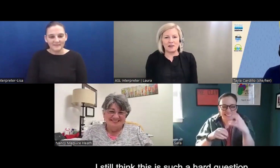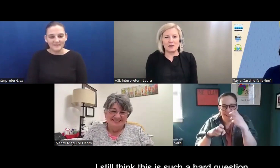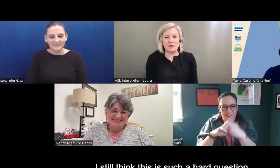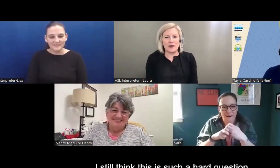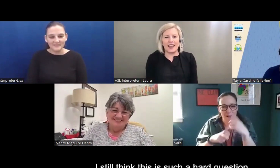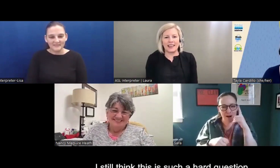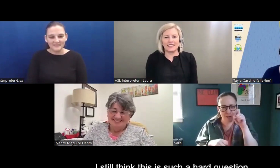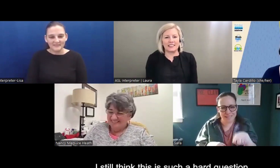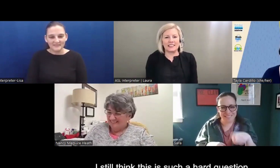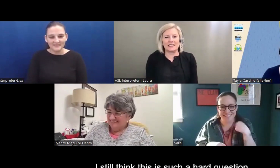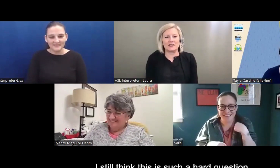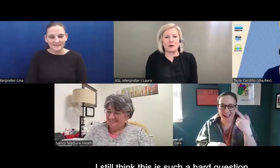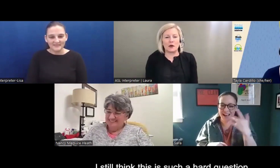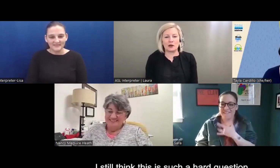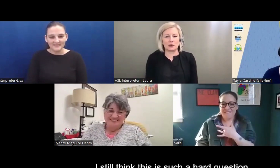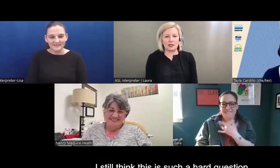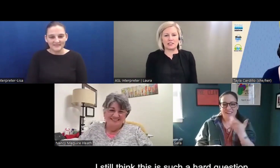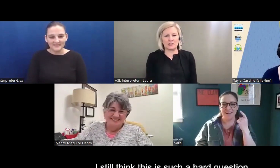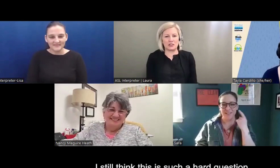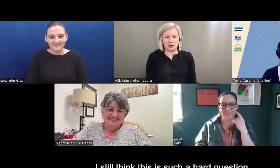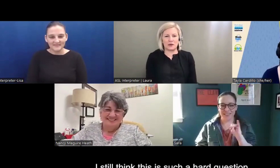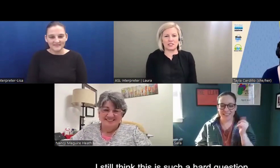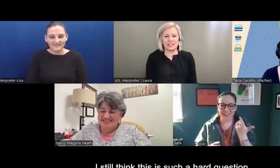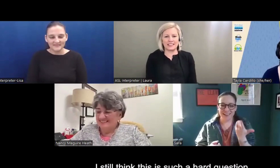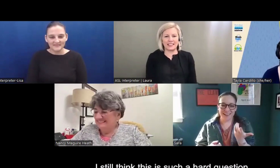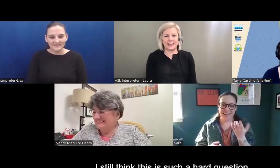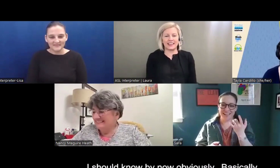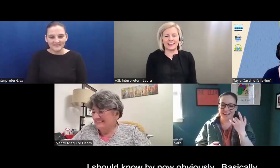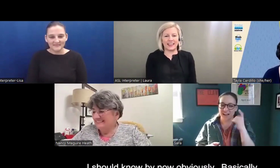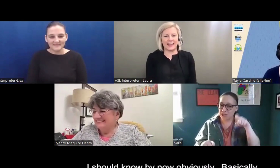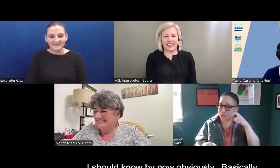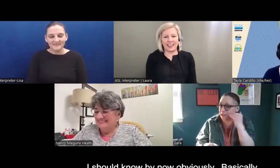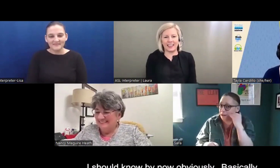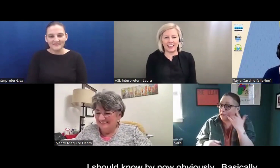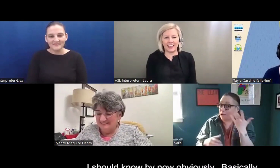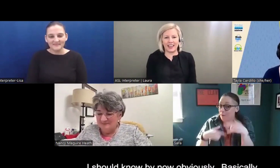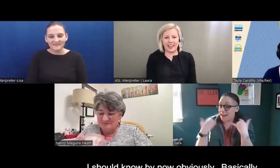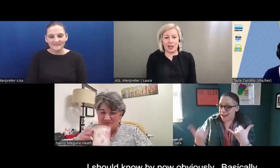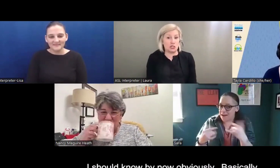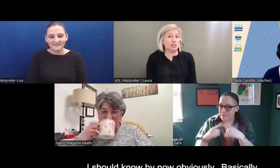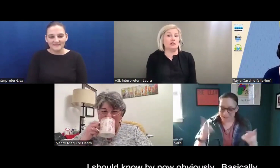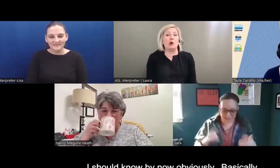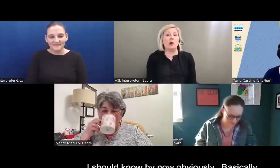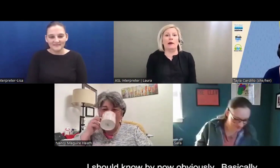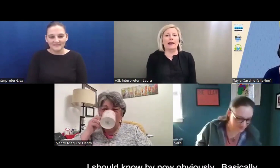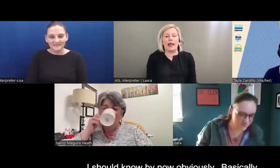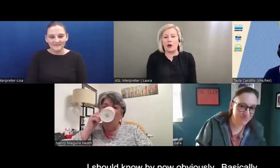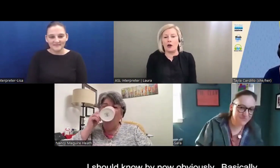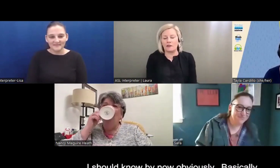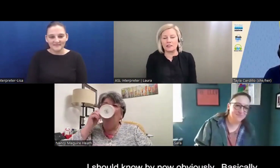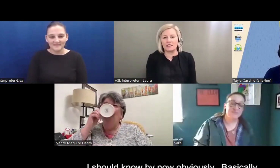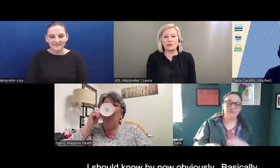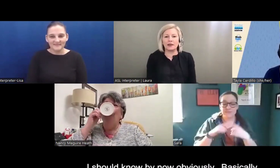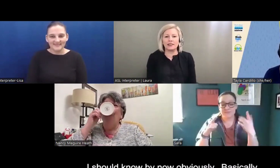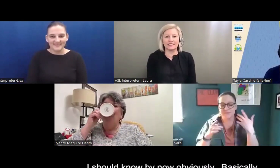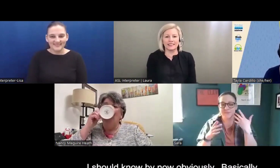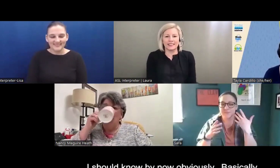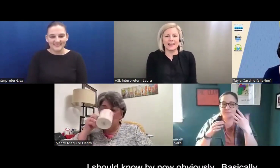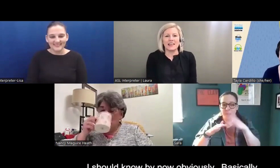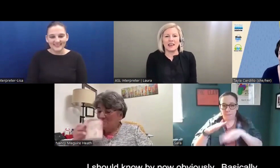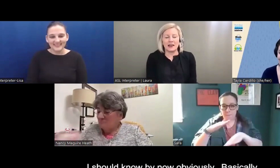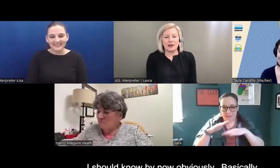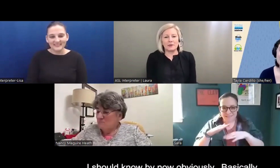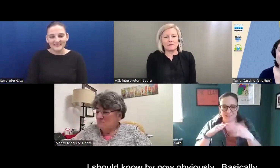I don't know why I still think this is so hard, such a hard question, because I, I should know by now, obviously. But